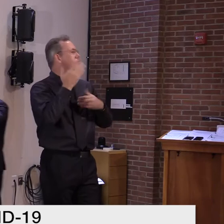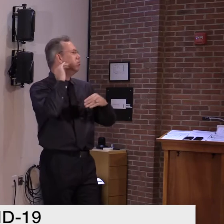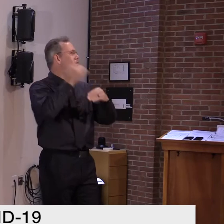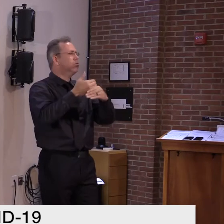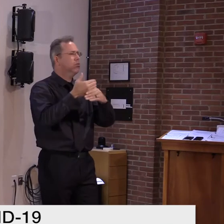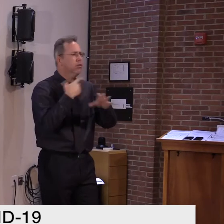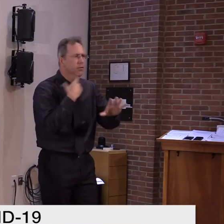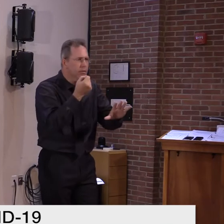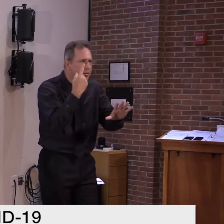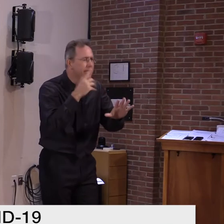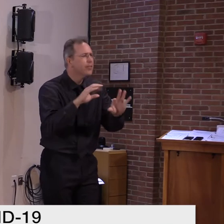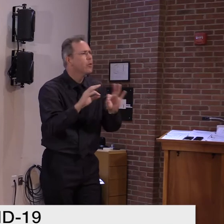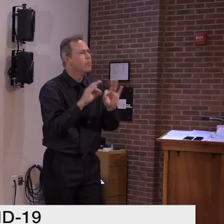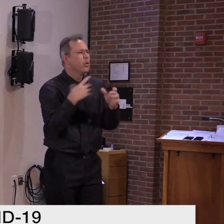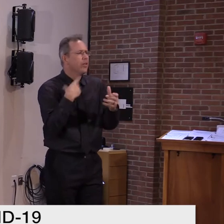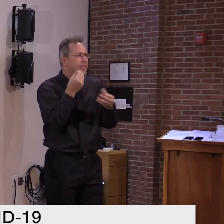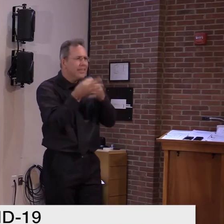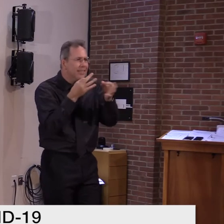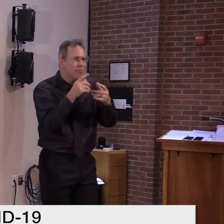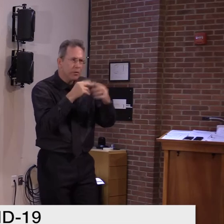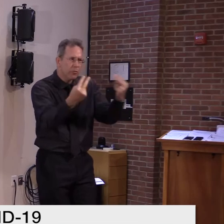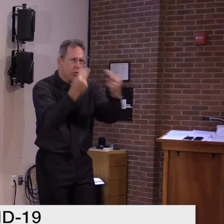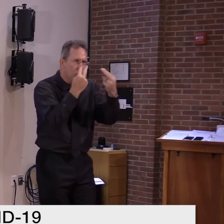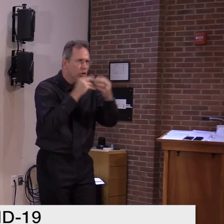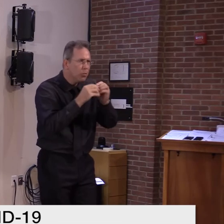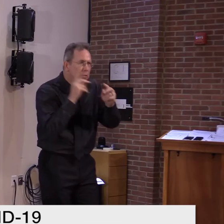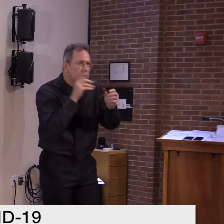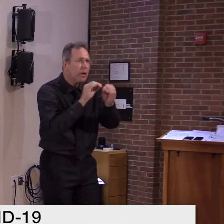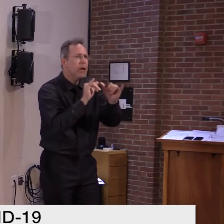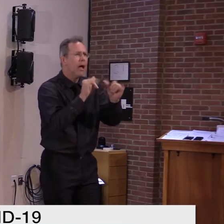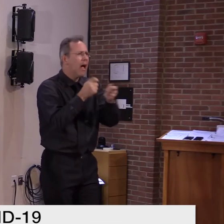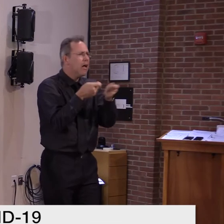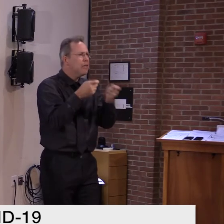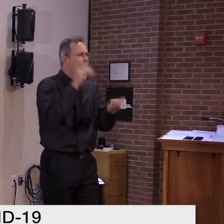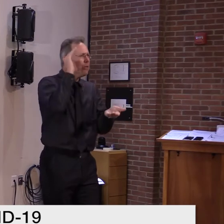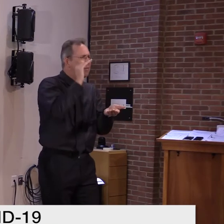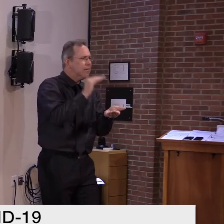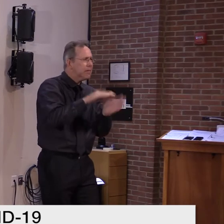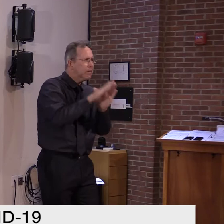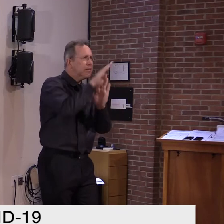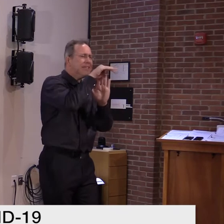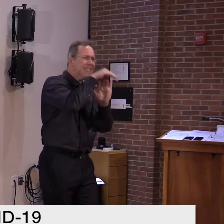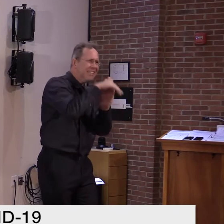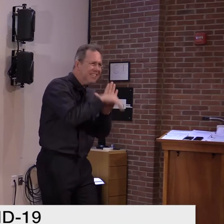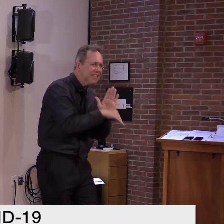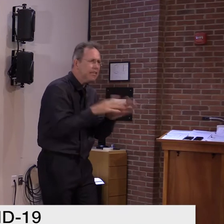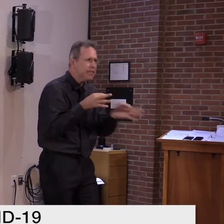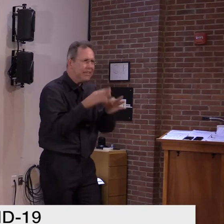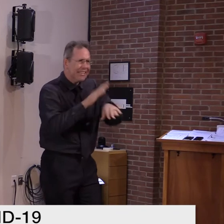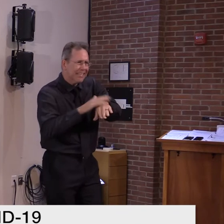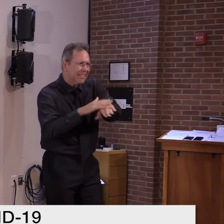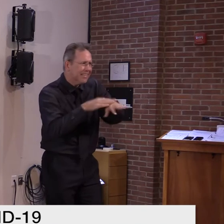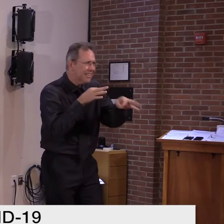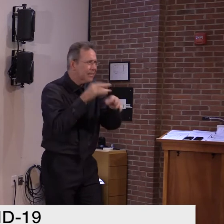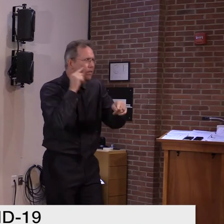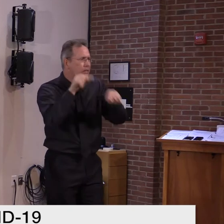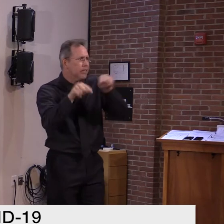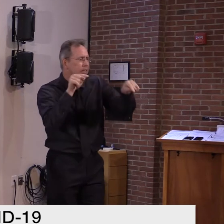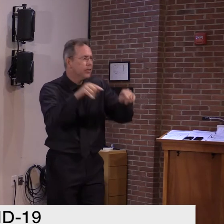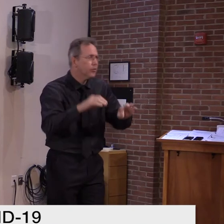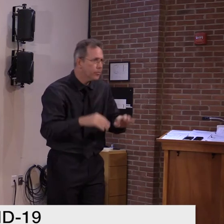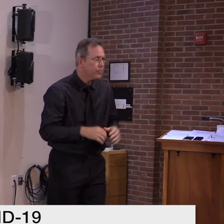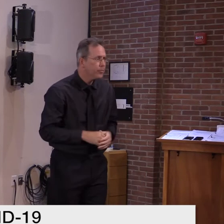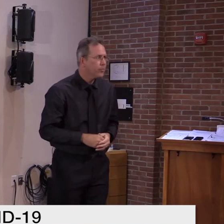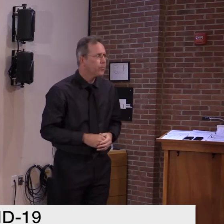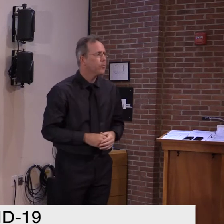I think Secretary Smith wants to add to that. But could I just ask you a clarification? Last Tuesday, the, the, the